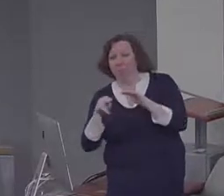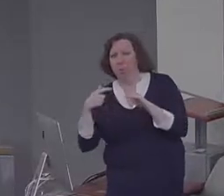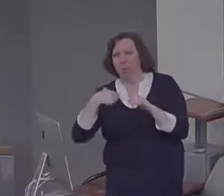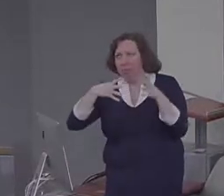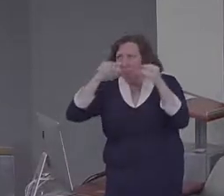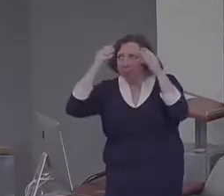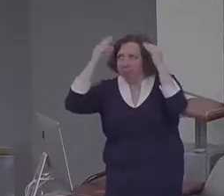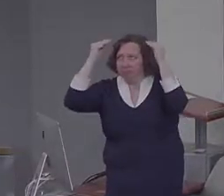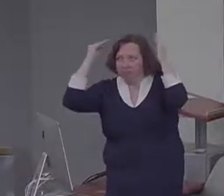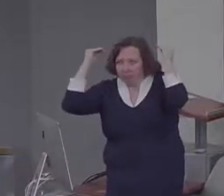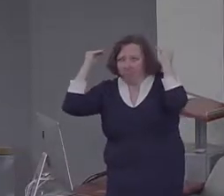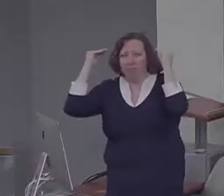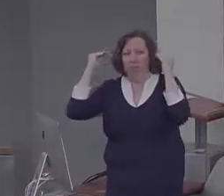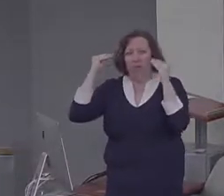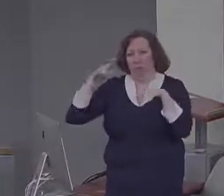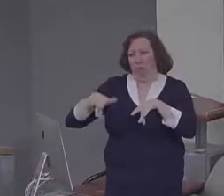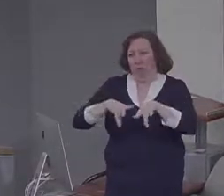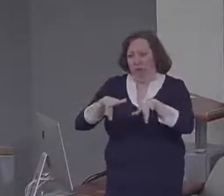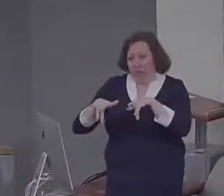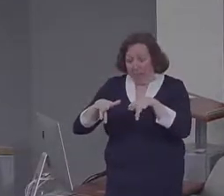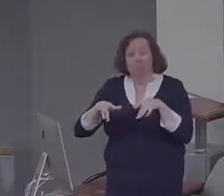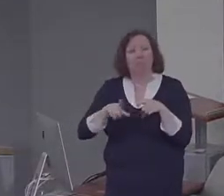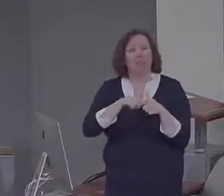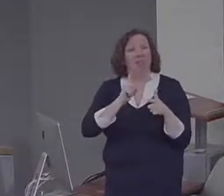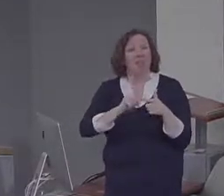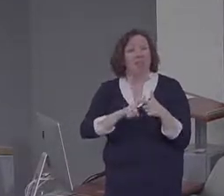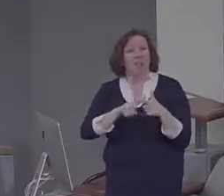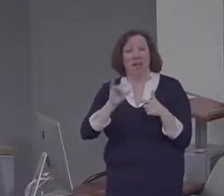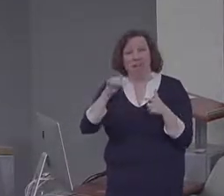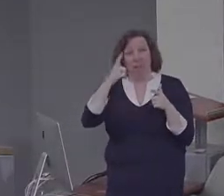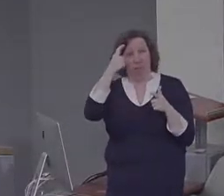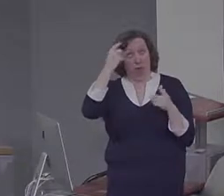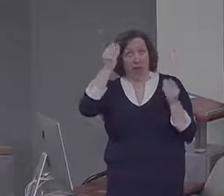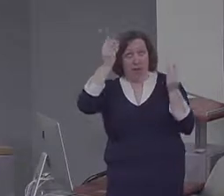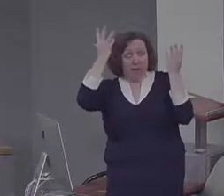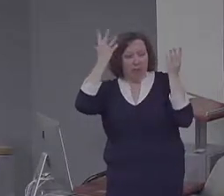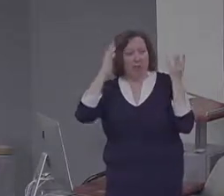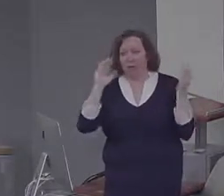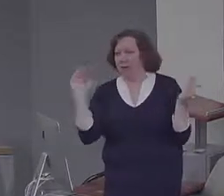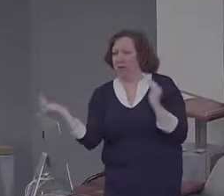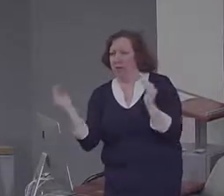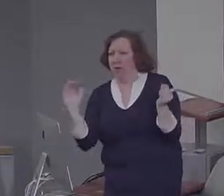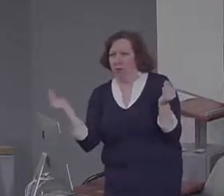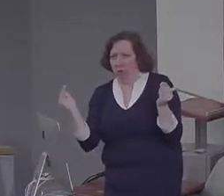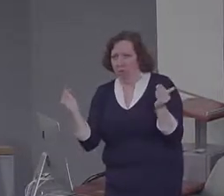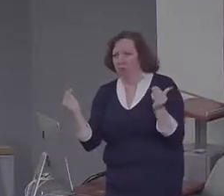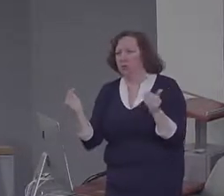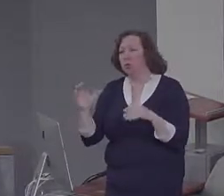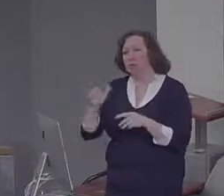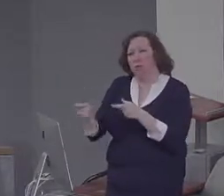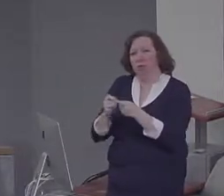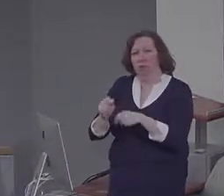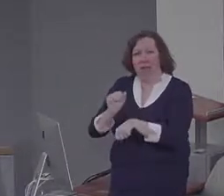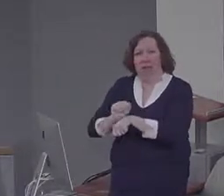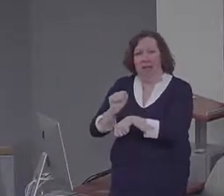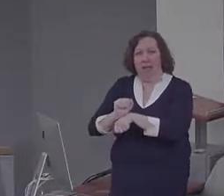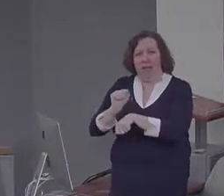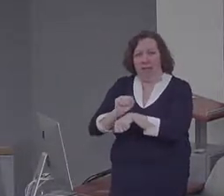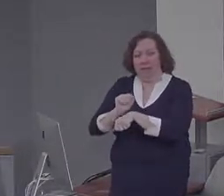compared that activity to brain activity during a control task where they got the same kinds of cues, but